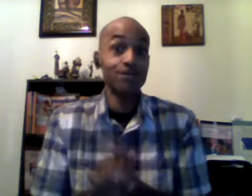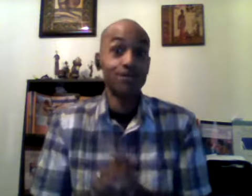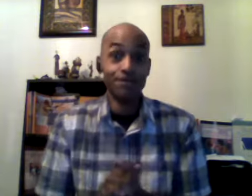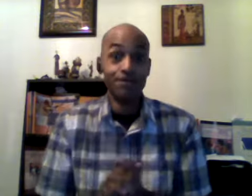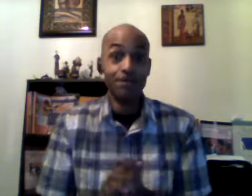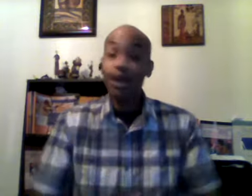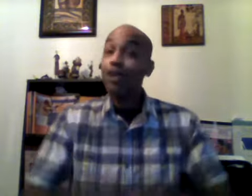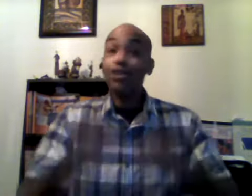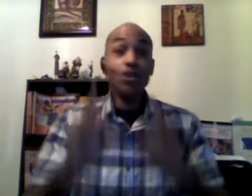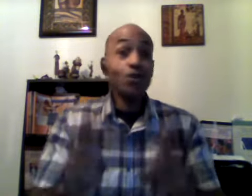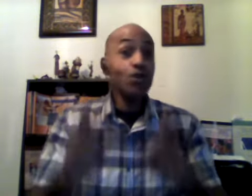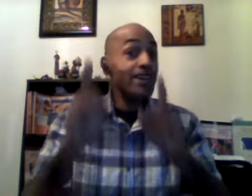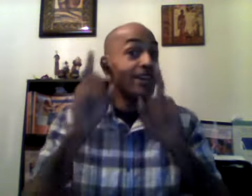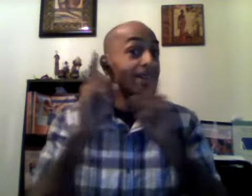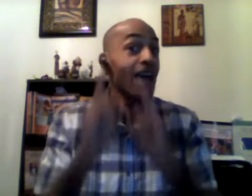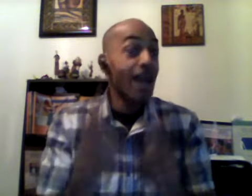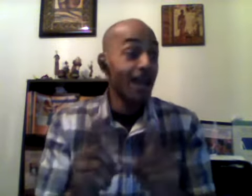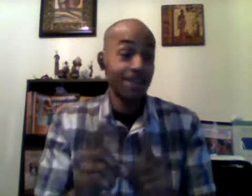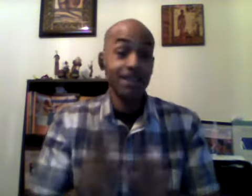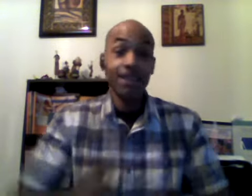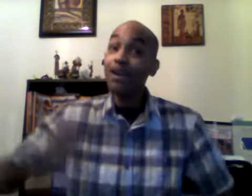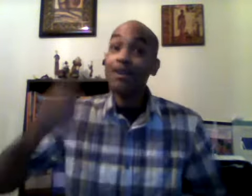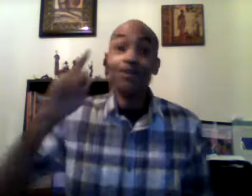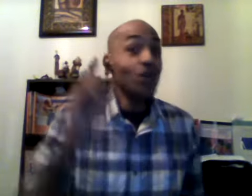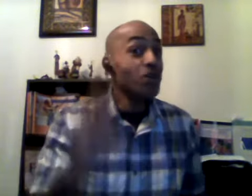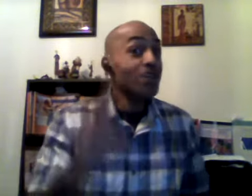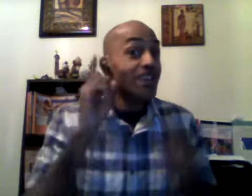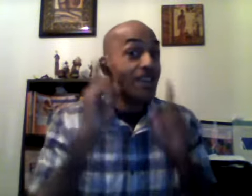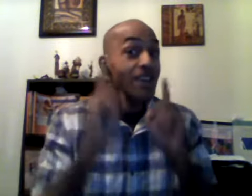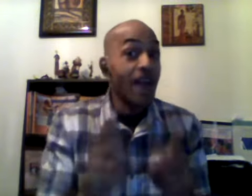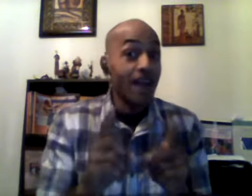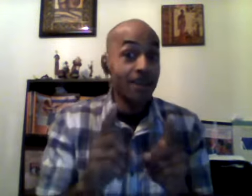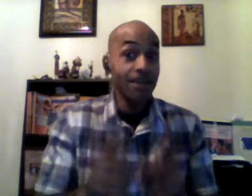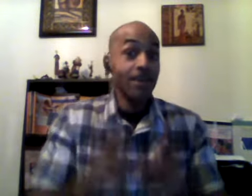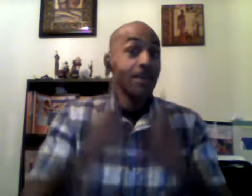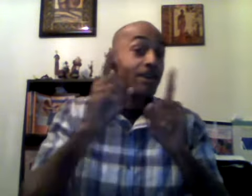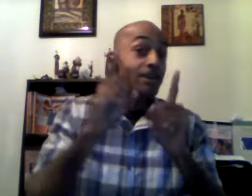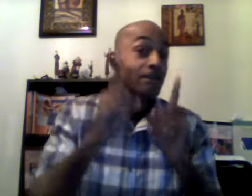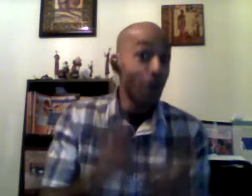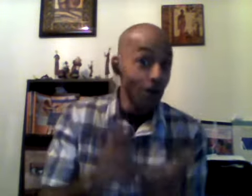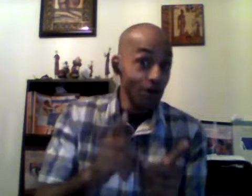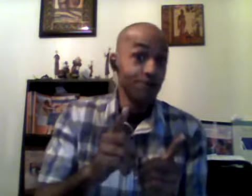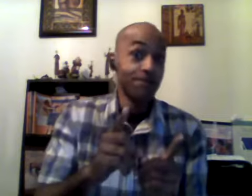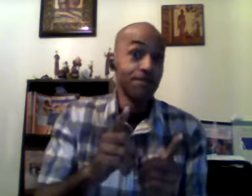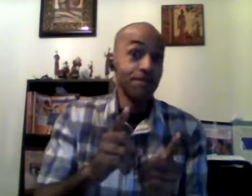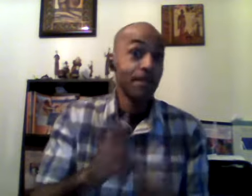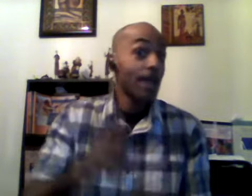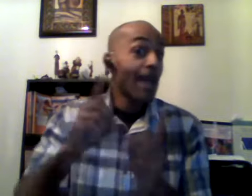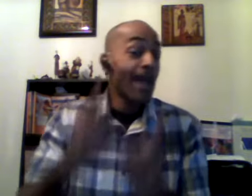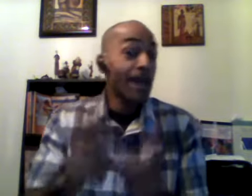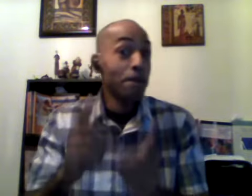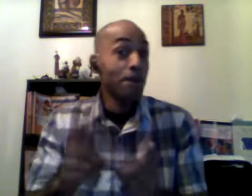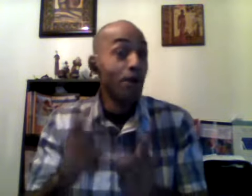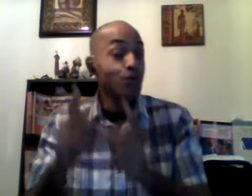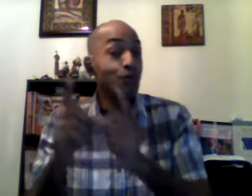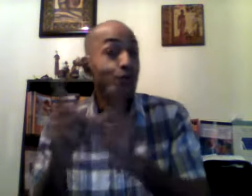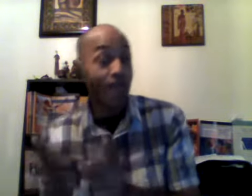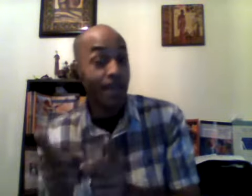you cannot you cannot convert adipose fat